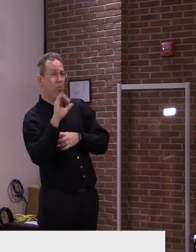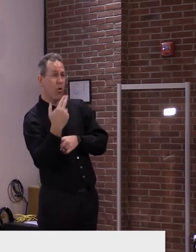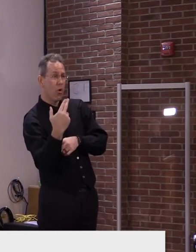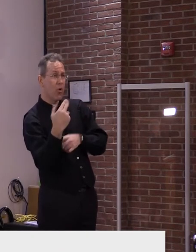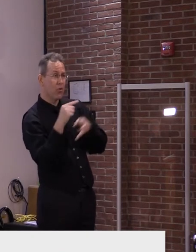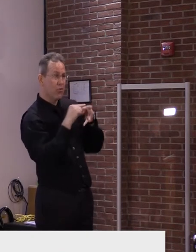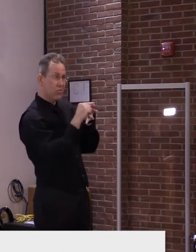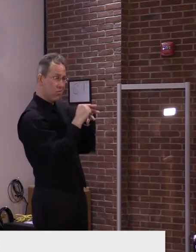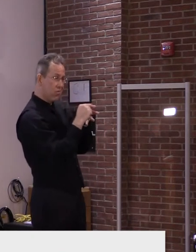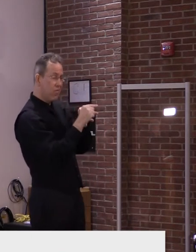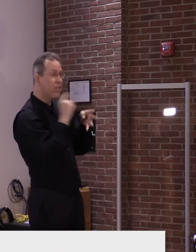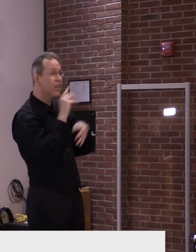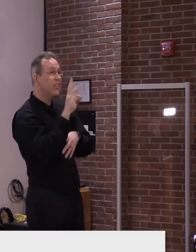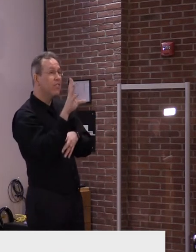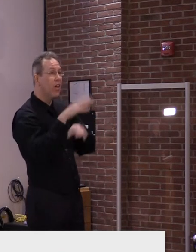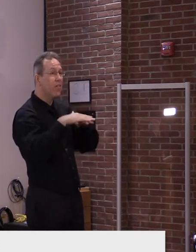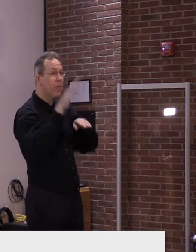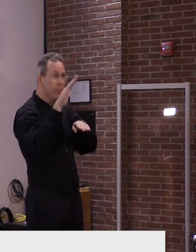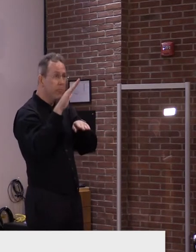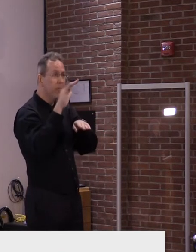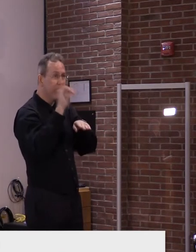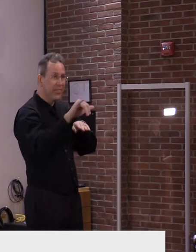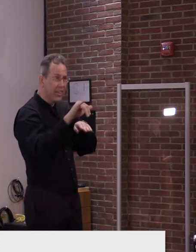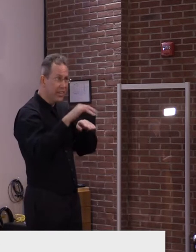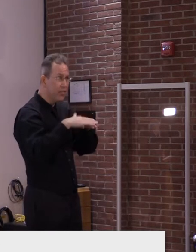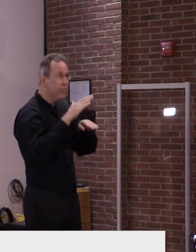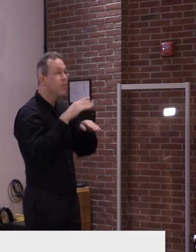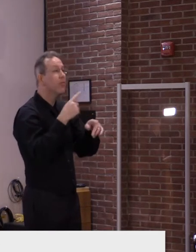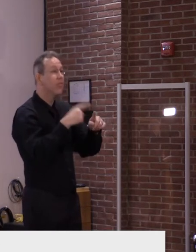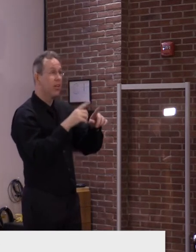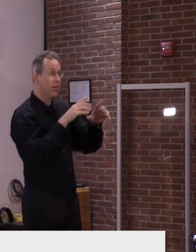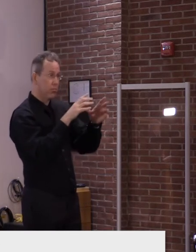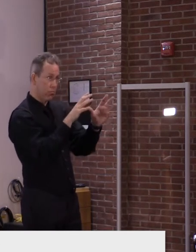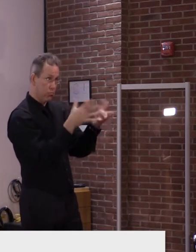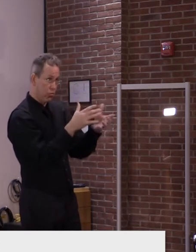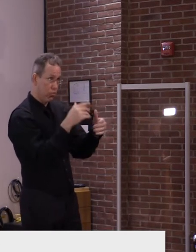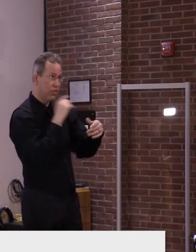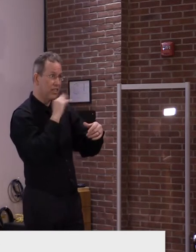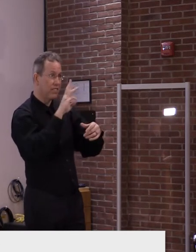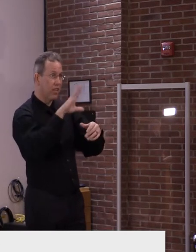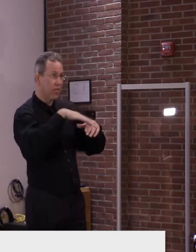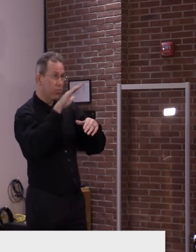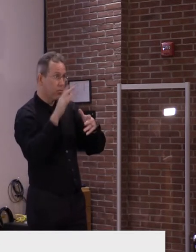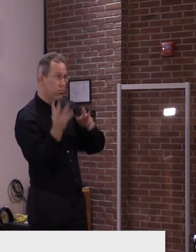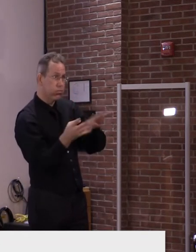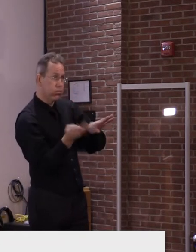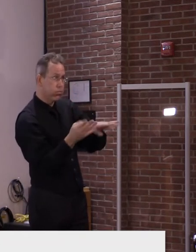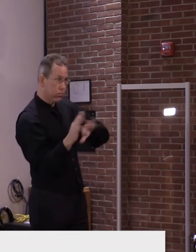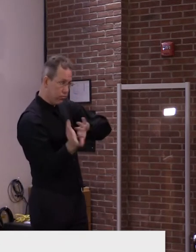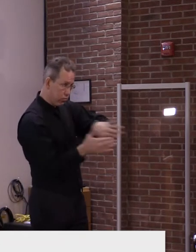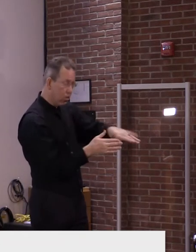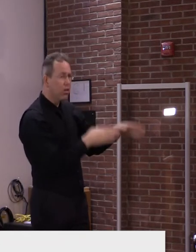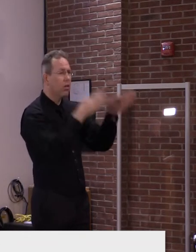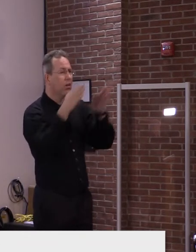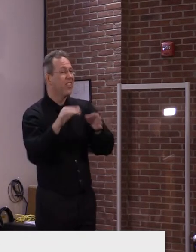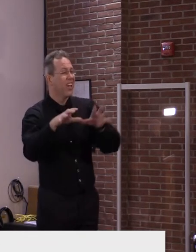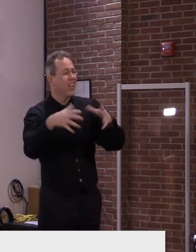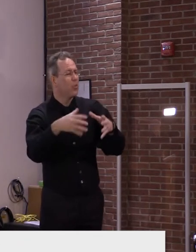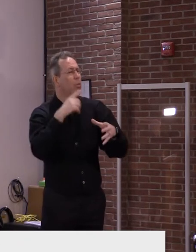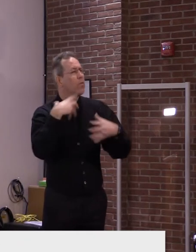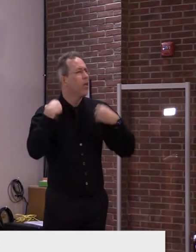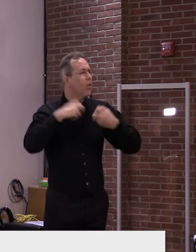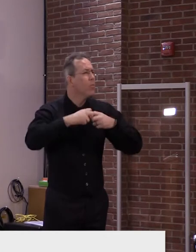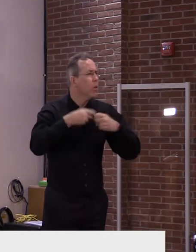for an age band. The next, uh, band will be those with underlying conditions, with serious underlying conditions.